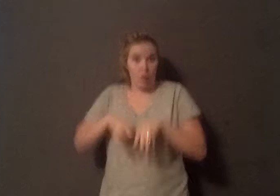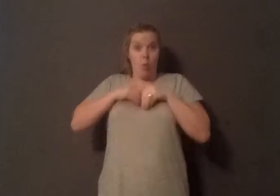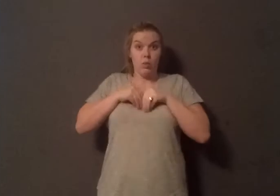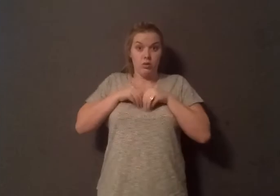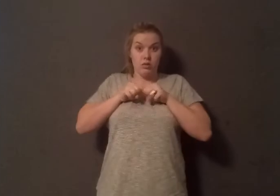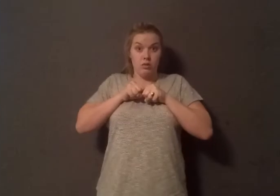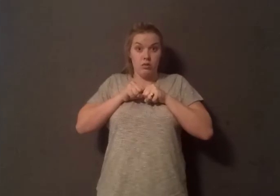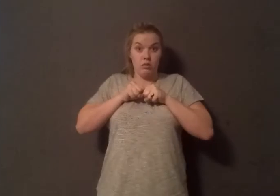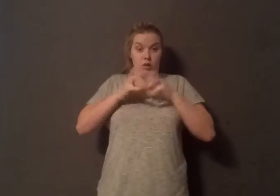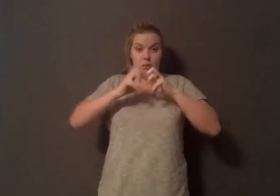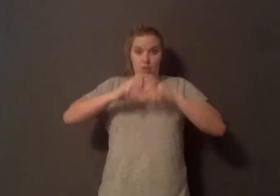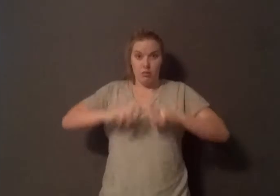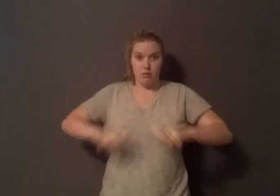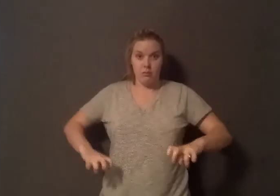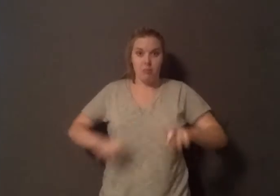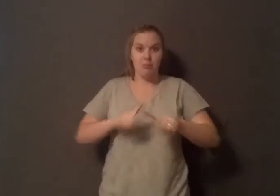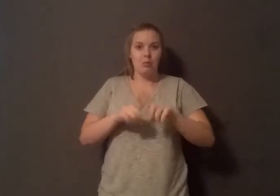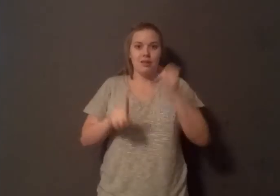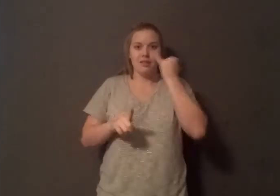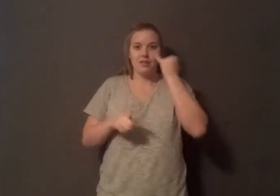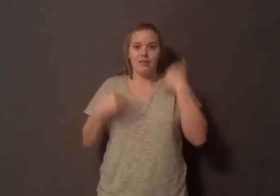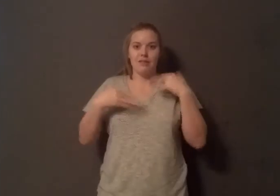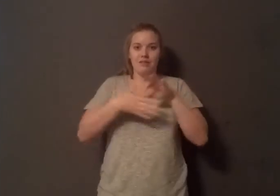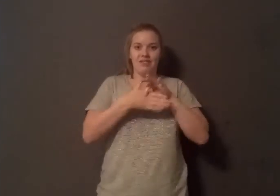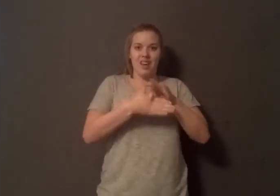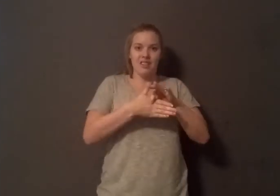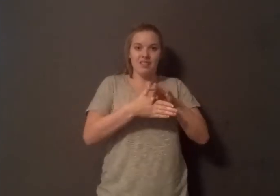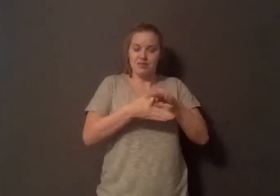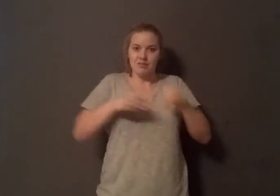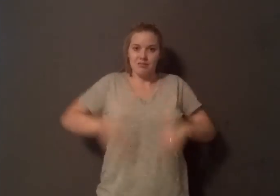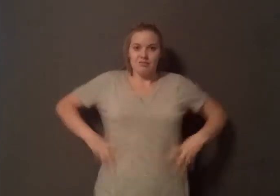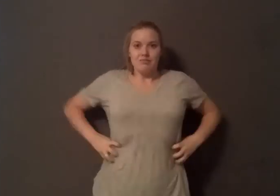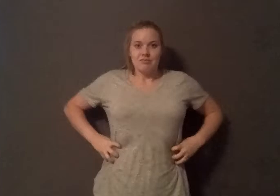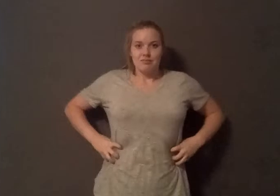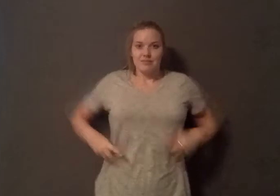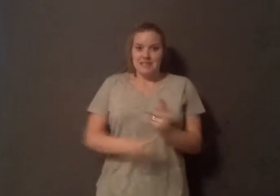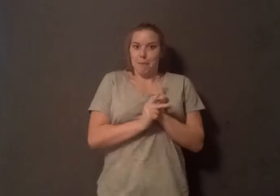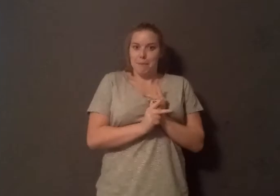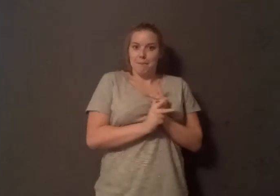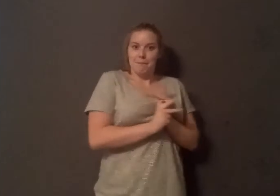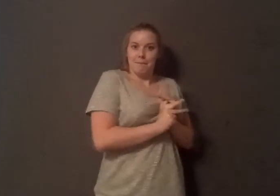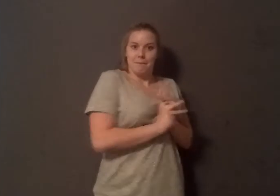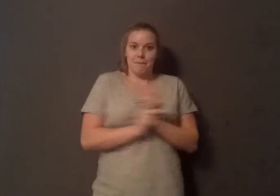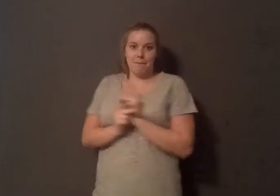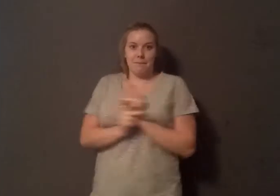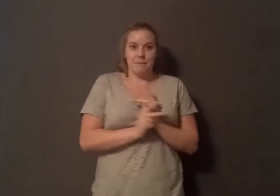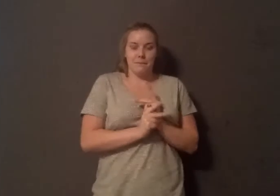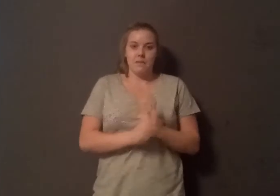fat. That goes straight to your fat. Your body can't turn those carbs into fat unless you're really overdoing the calories. Obesity, it's a